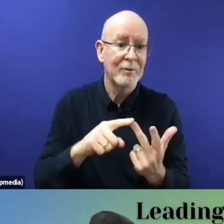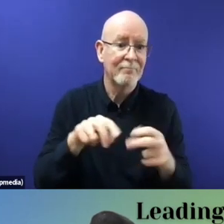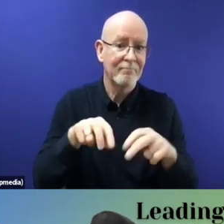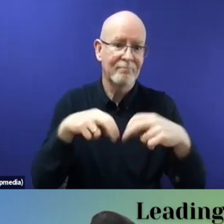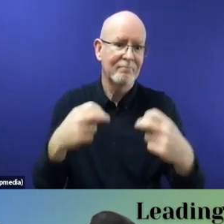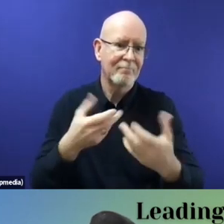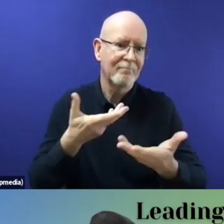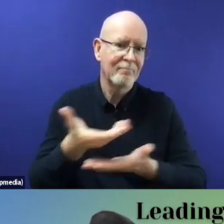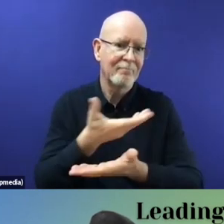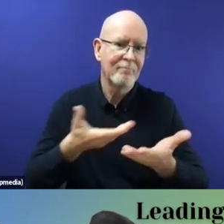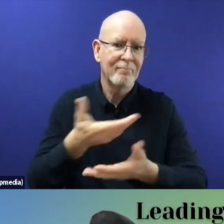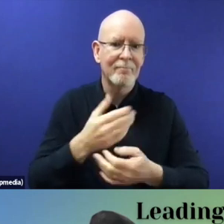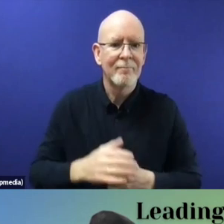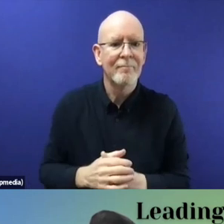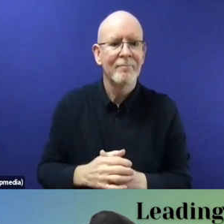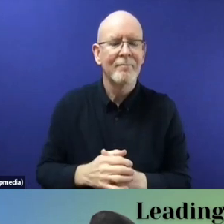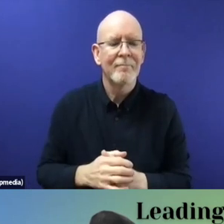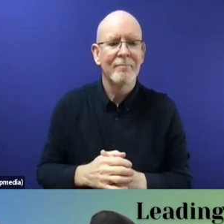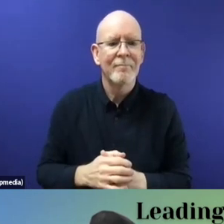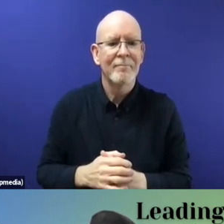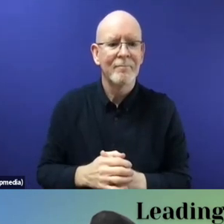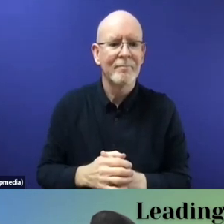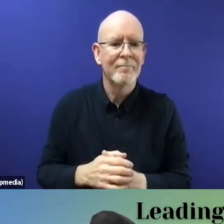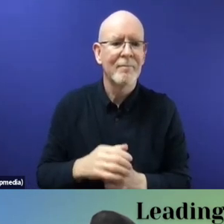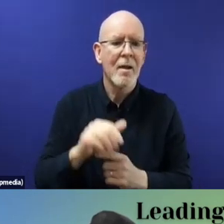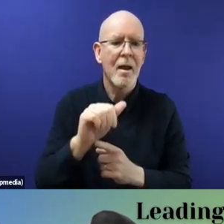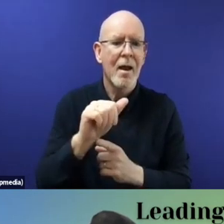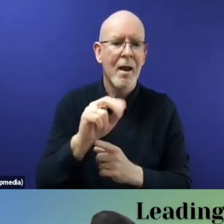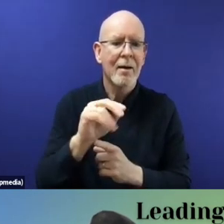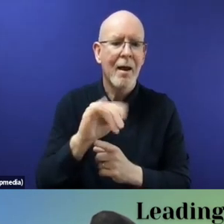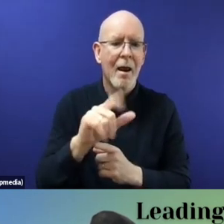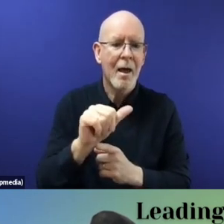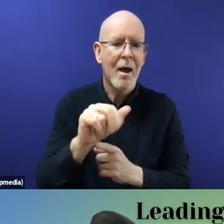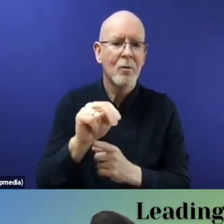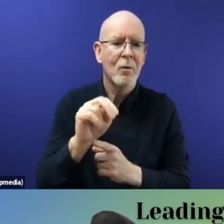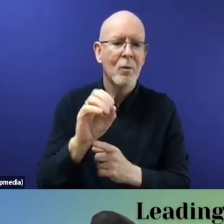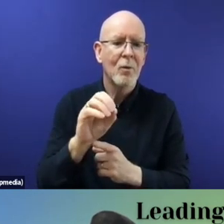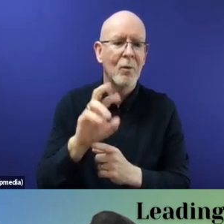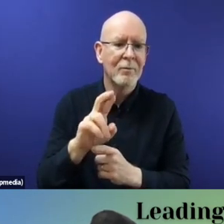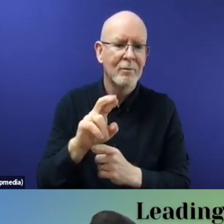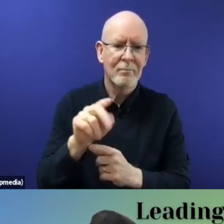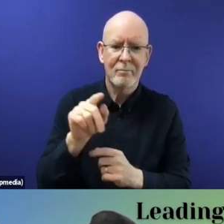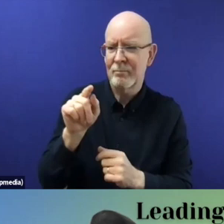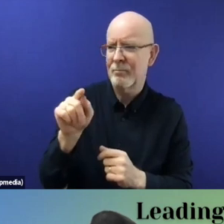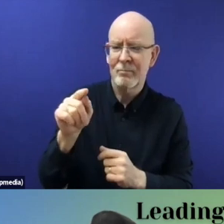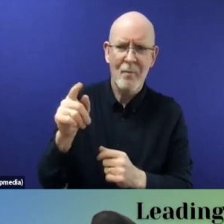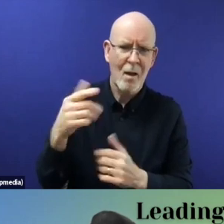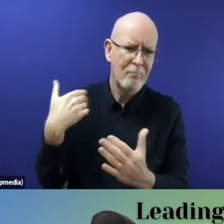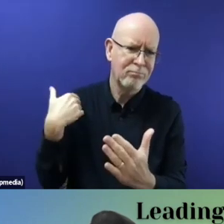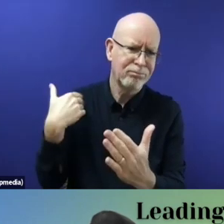You have a long-standing experience, Anila, too, in the field of advocacy and developing initiatives in support of refugee women. But you are also a member